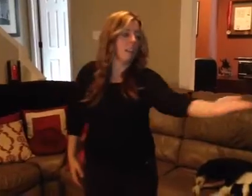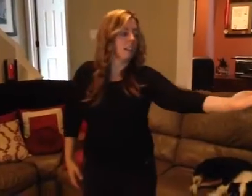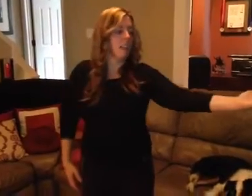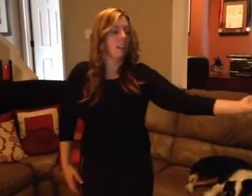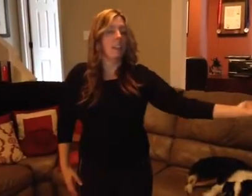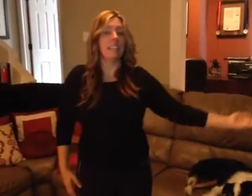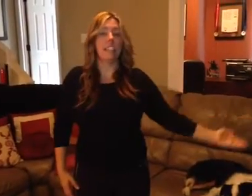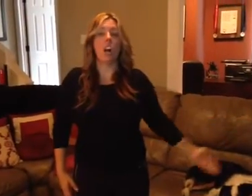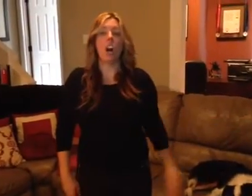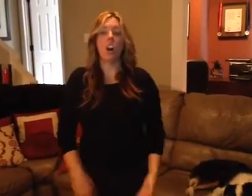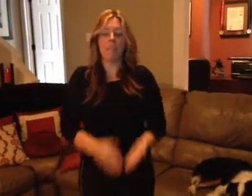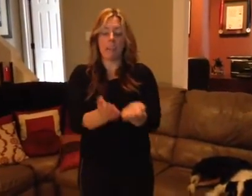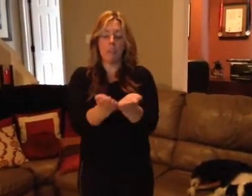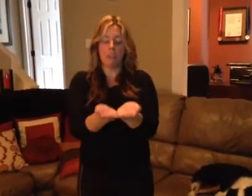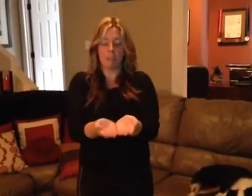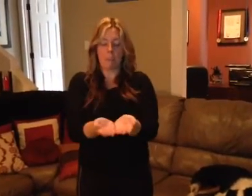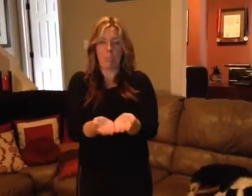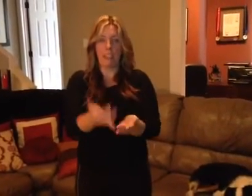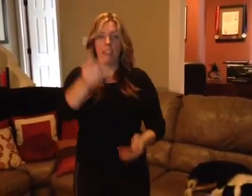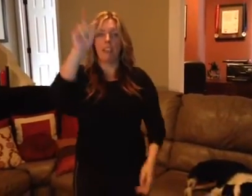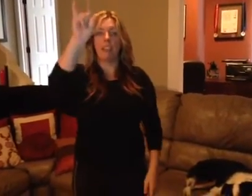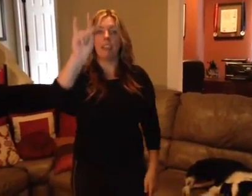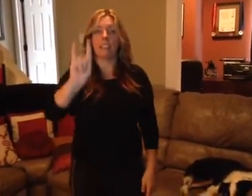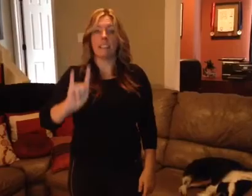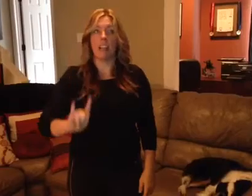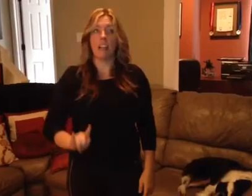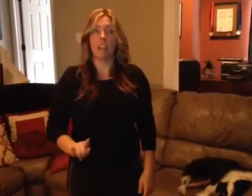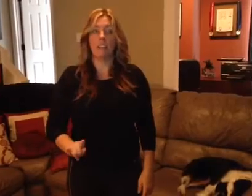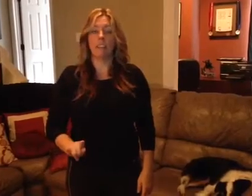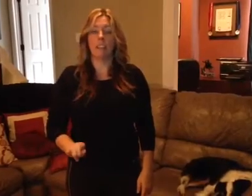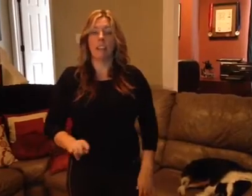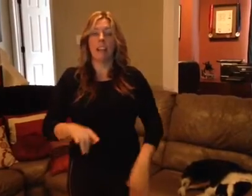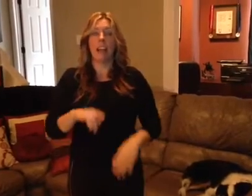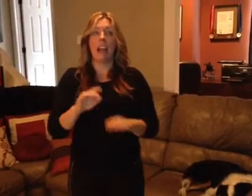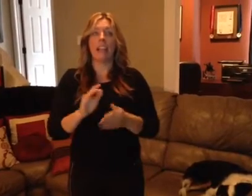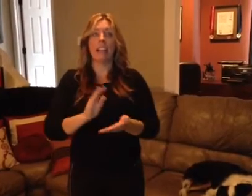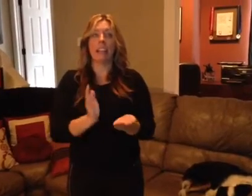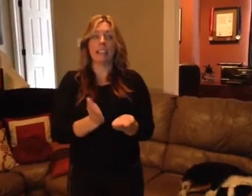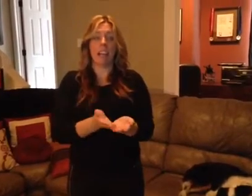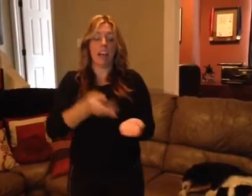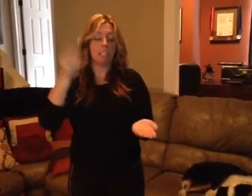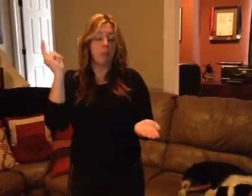His law, make a book, is love, and his gospel